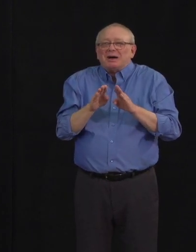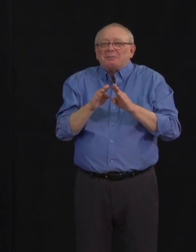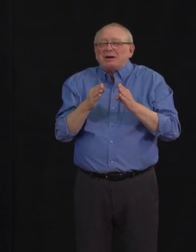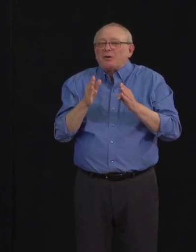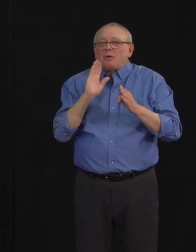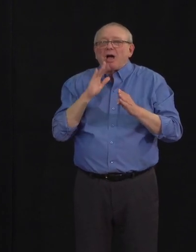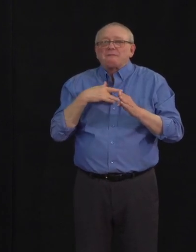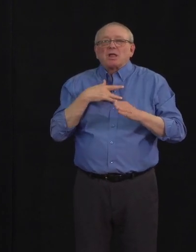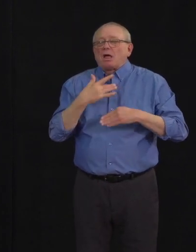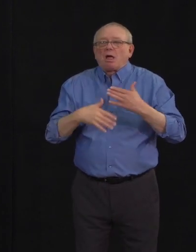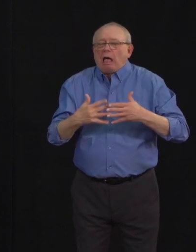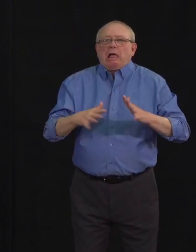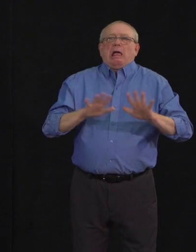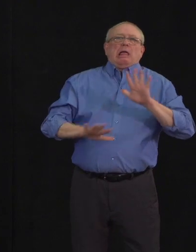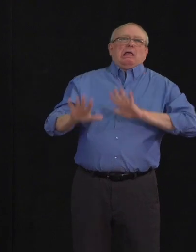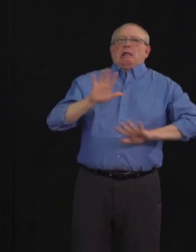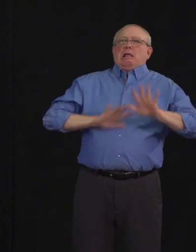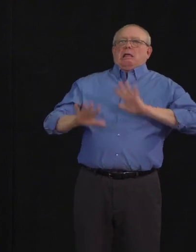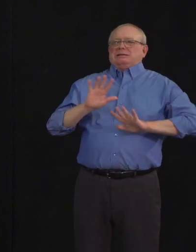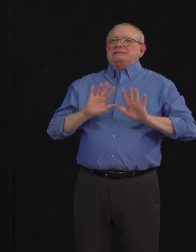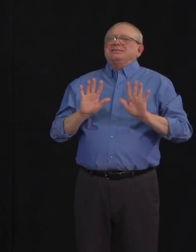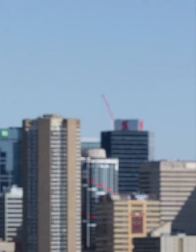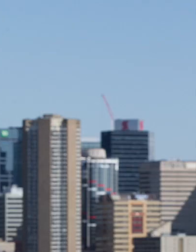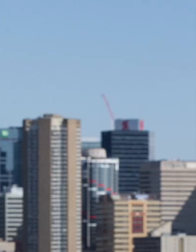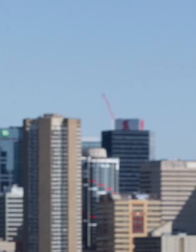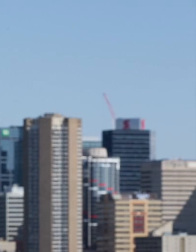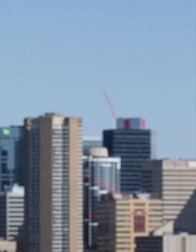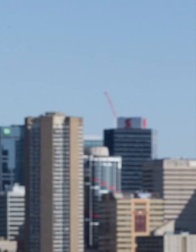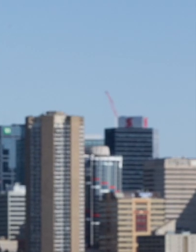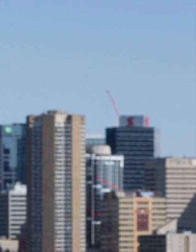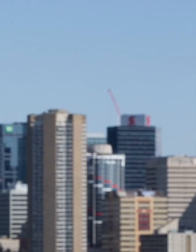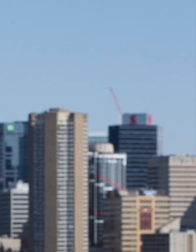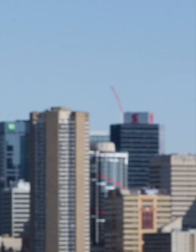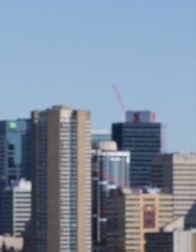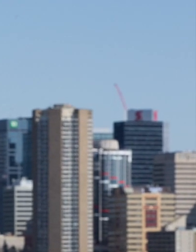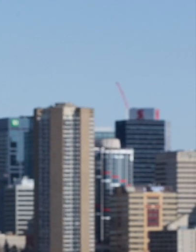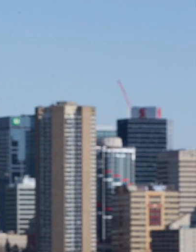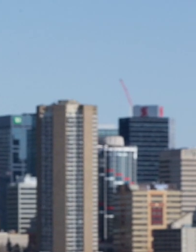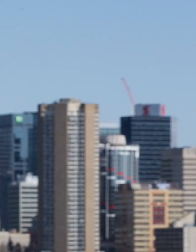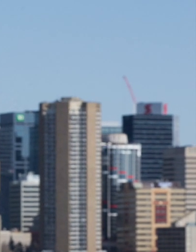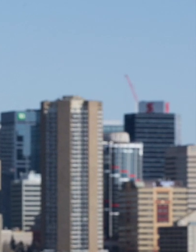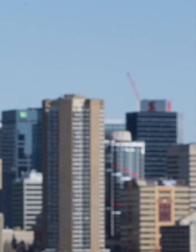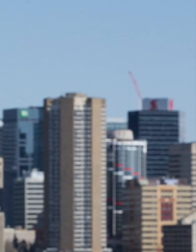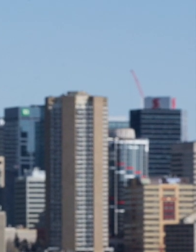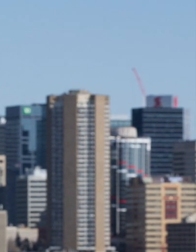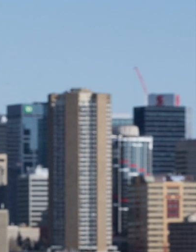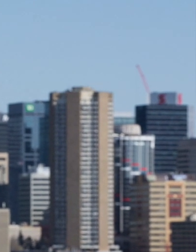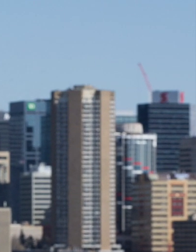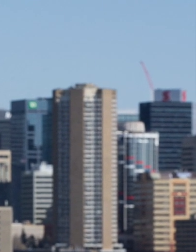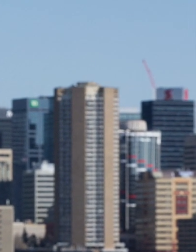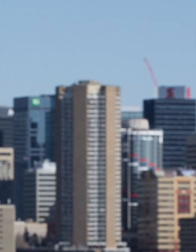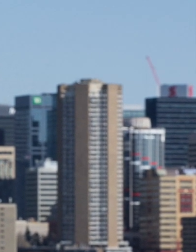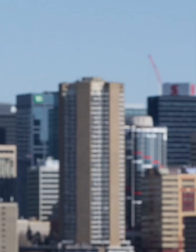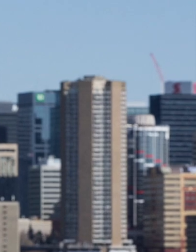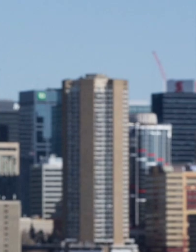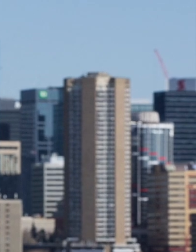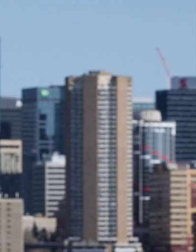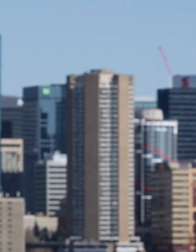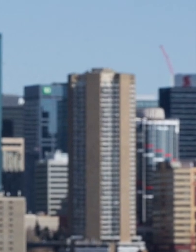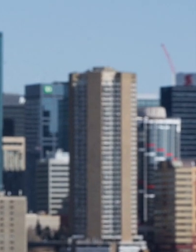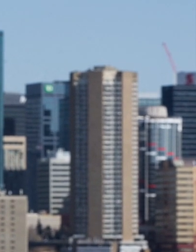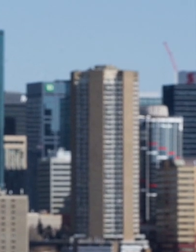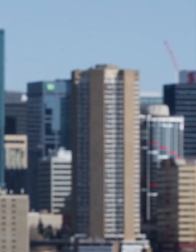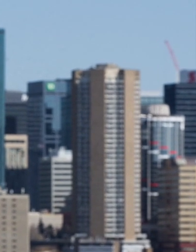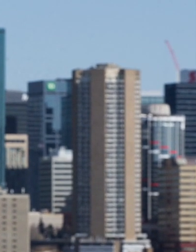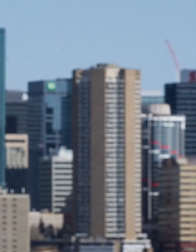many questions about specific activities that they enjoy and I will continue to offer as much guidance as I can as we work